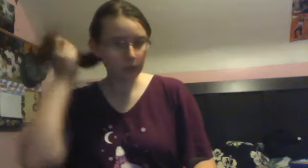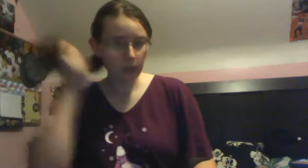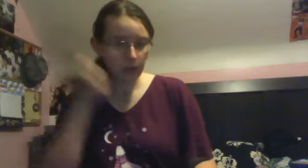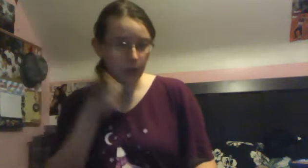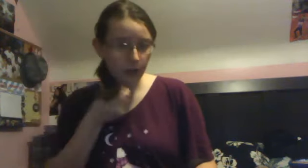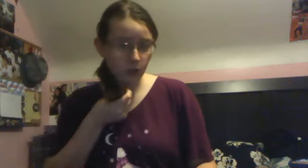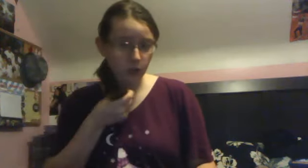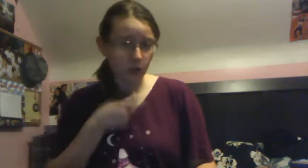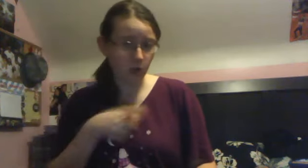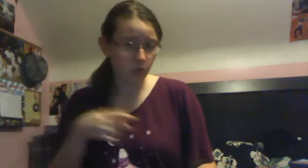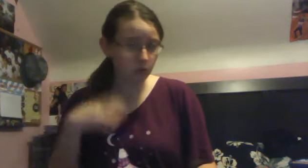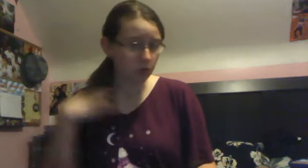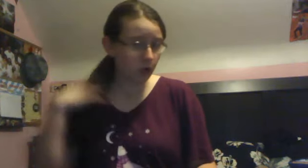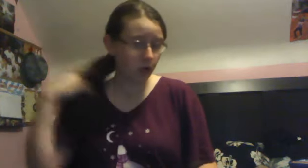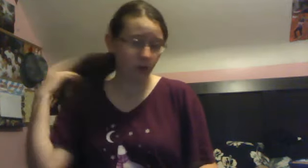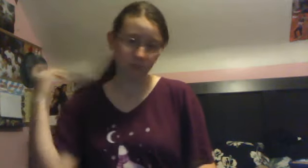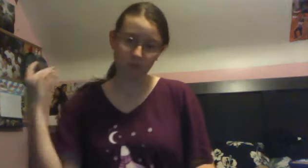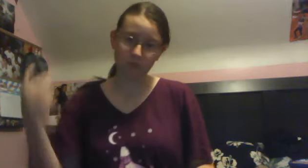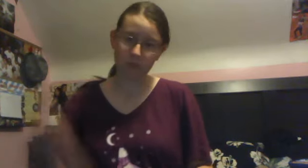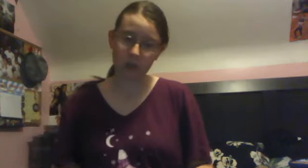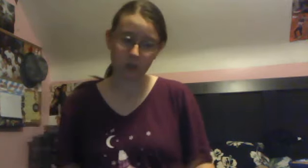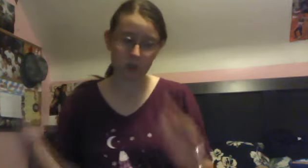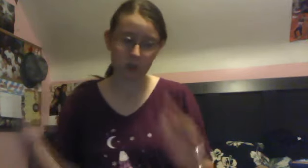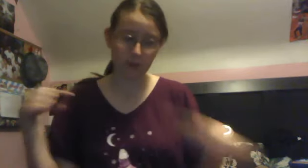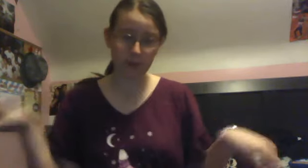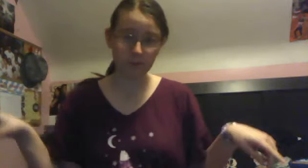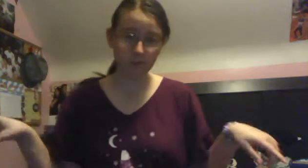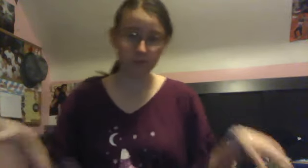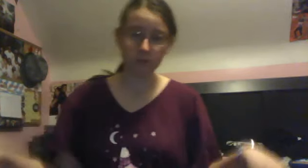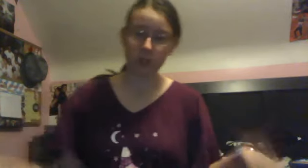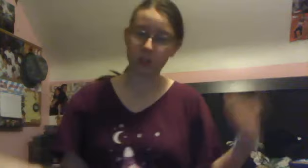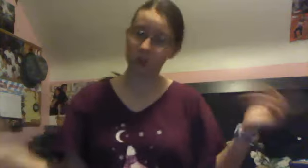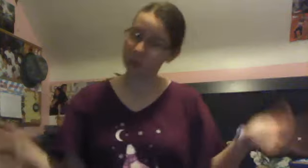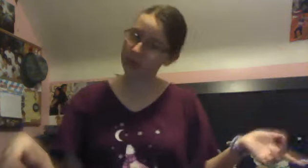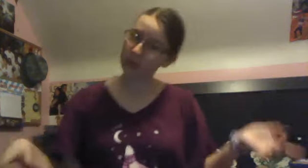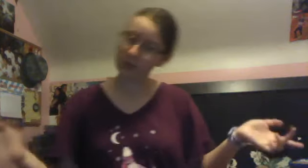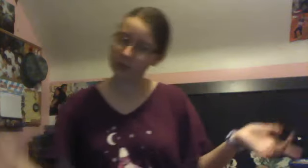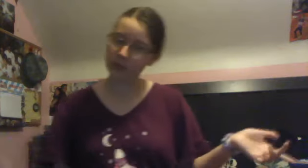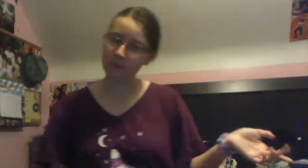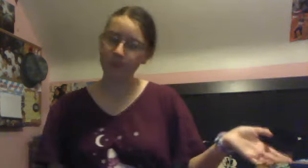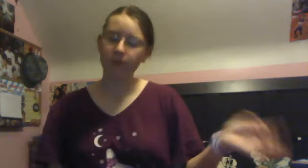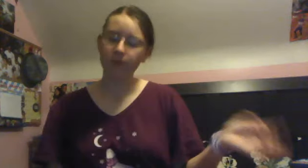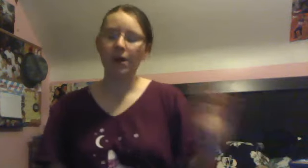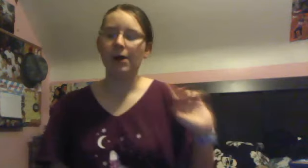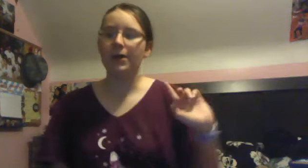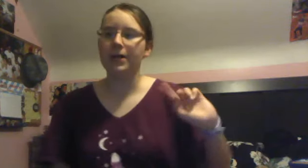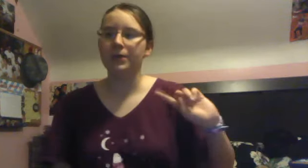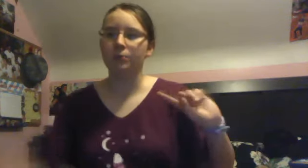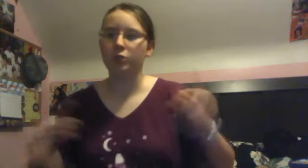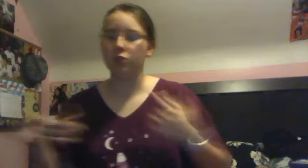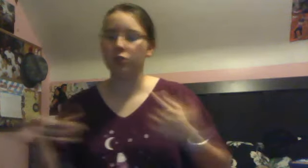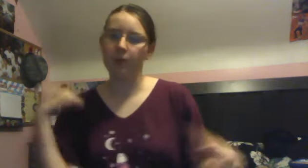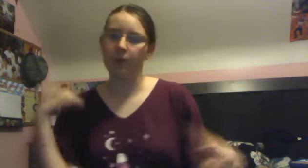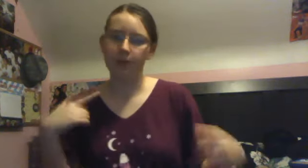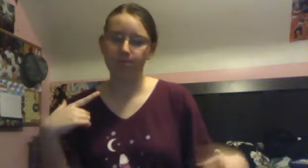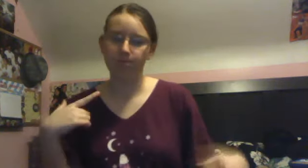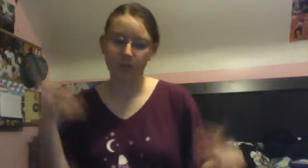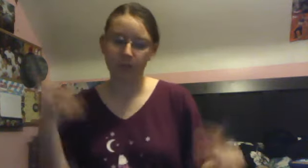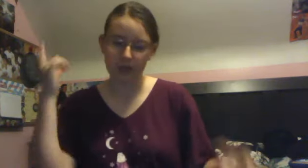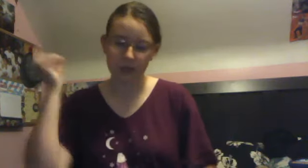I actually don't. Um, I took out my bun. Tuesday, obviously. And I just took out my bun. And I